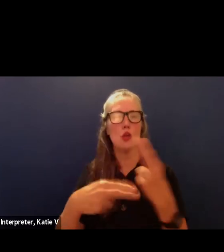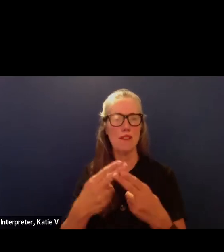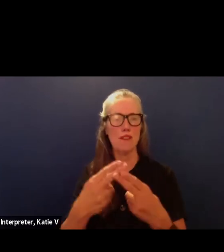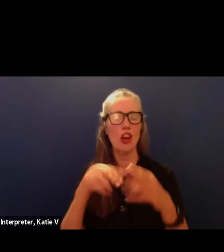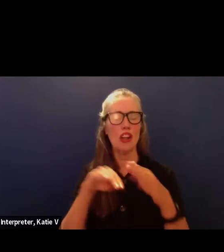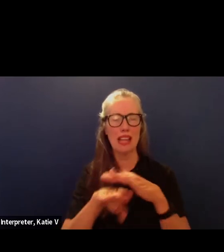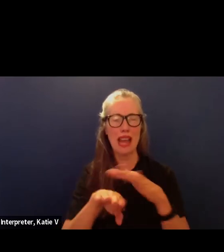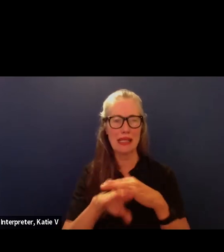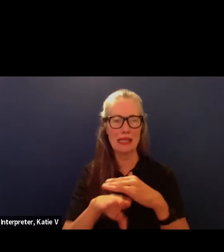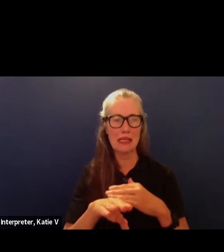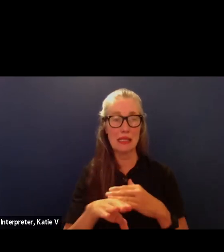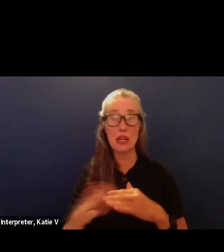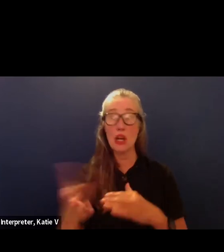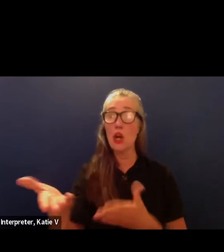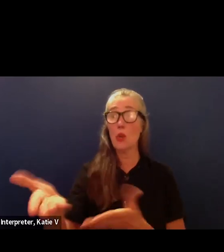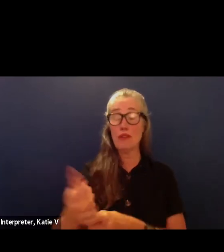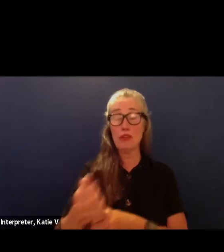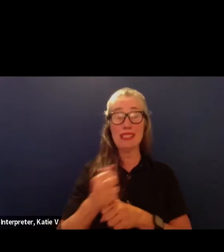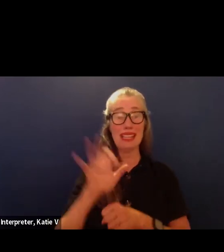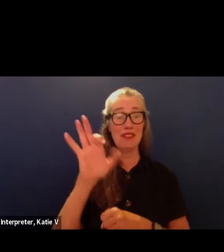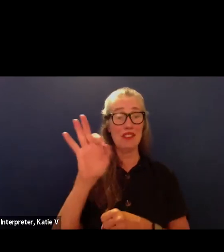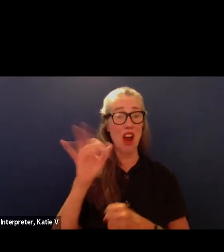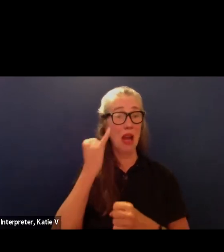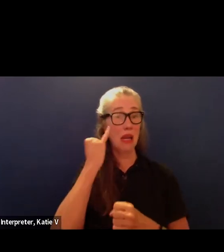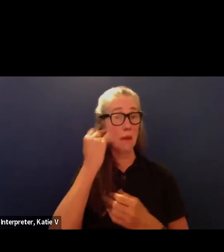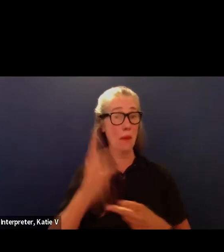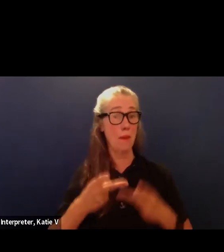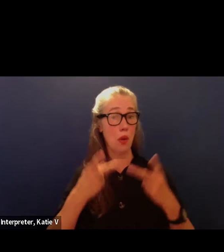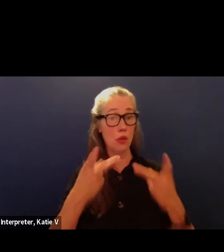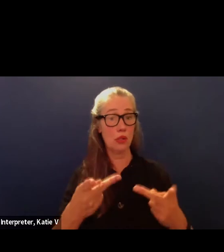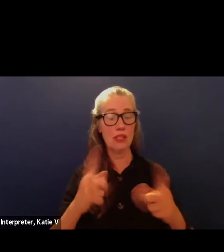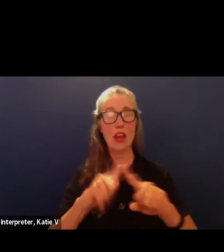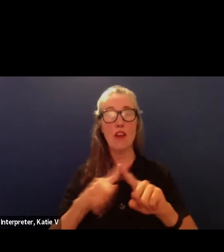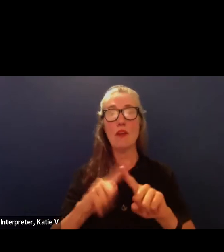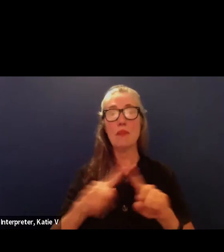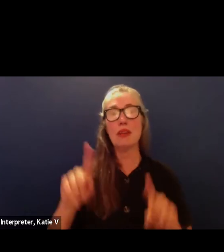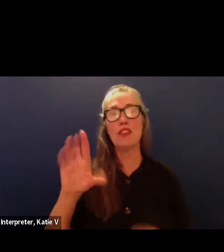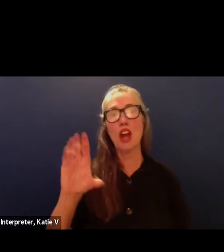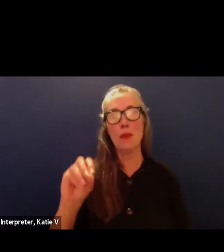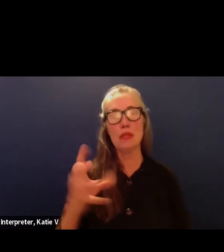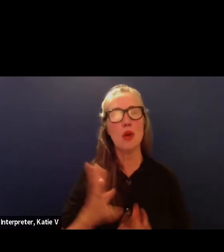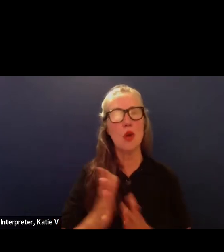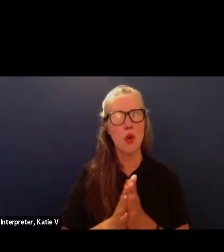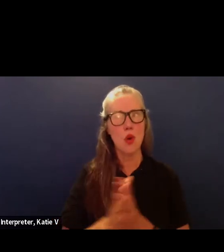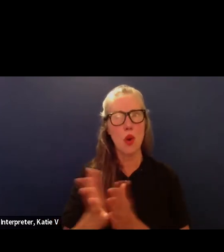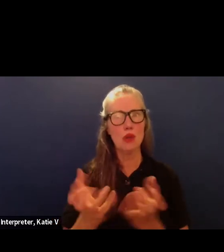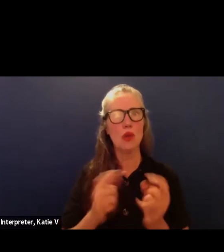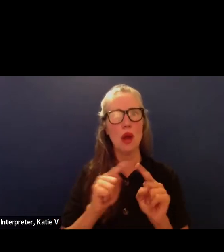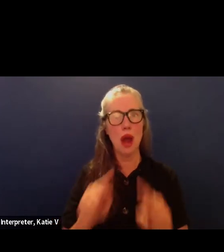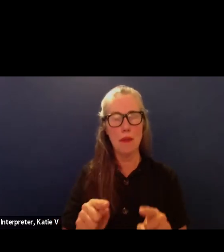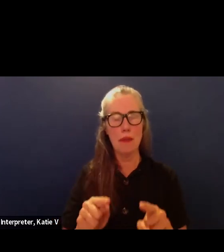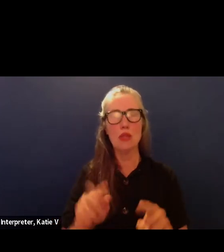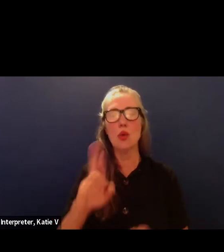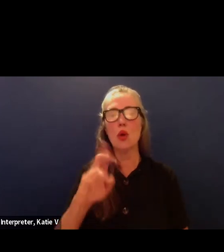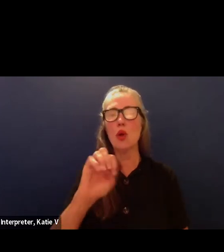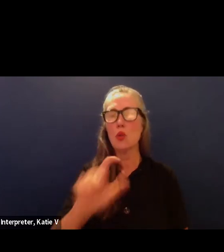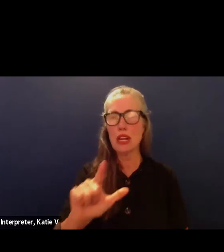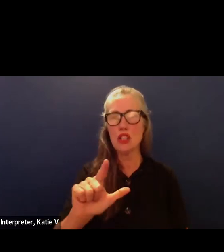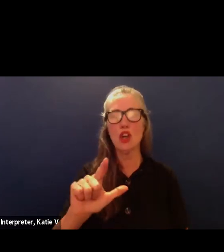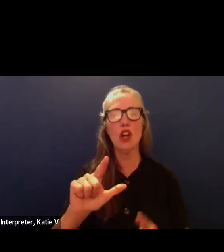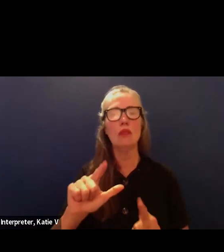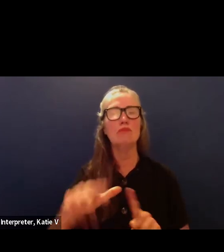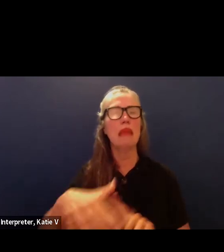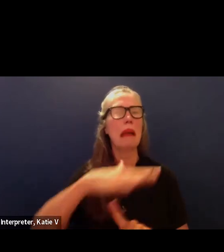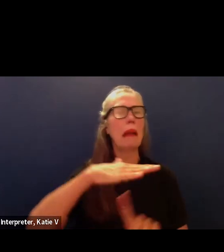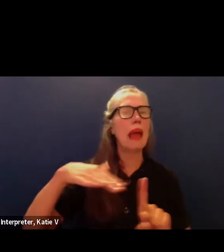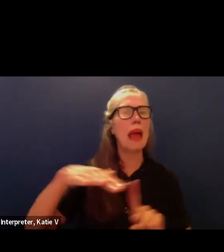from different uh companies that that are wanting to come and do the racial climate assessment there